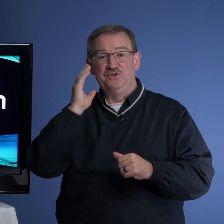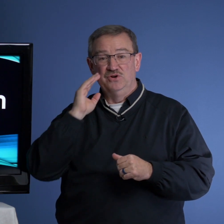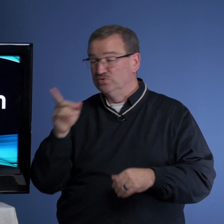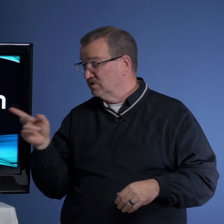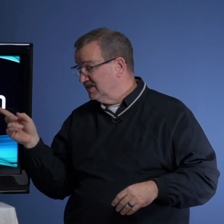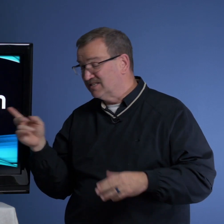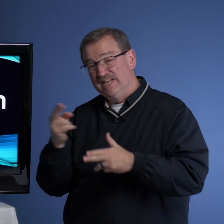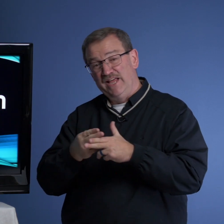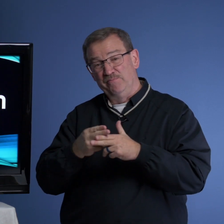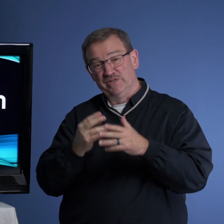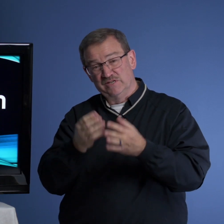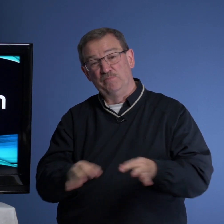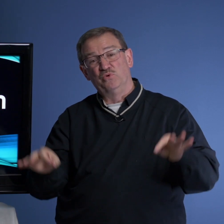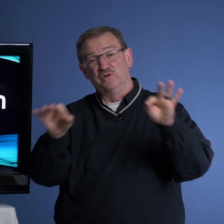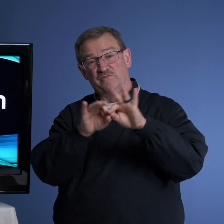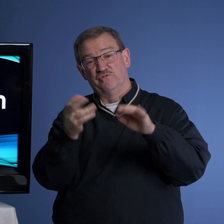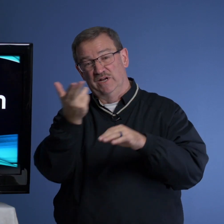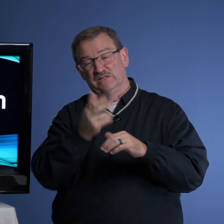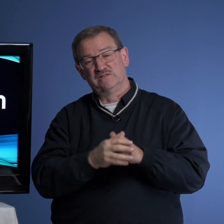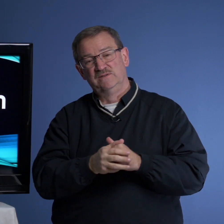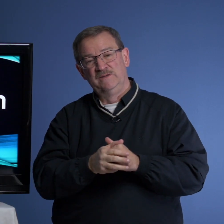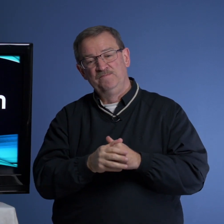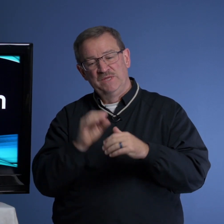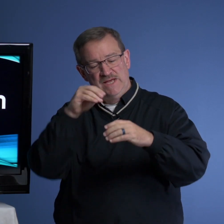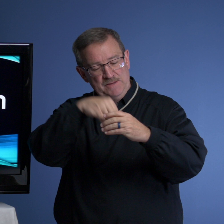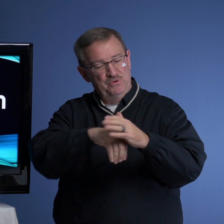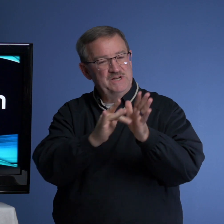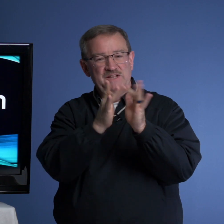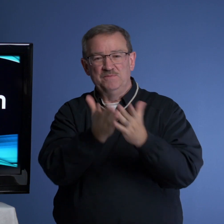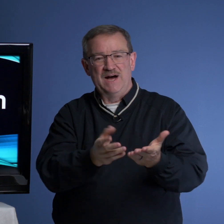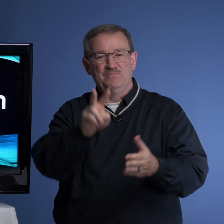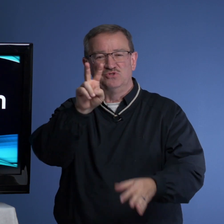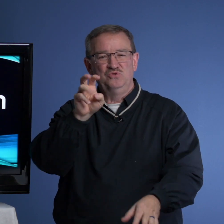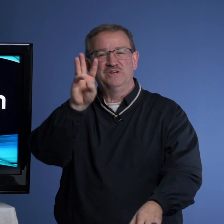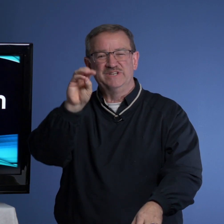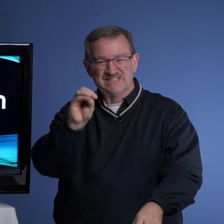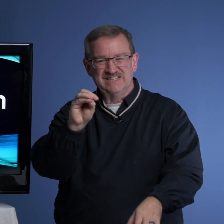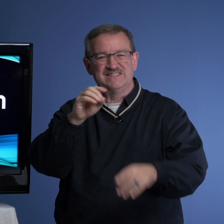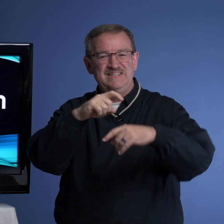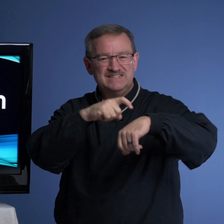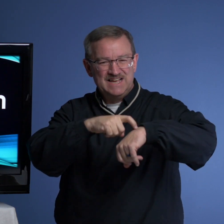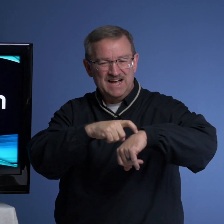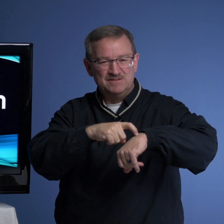knows this name is important for us. He put it in the Bible 260 times.